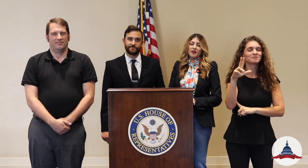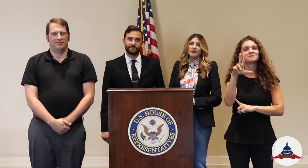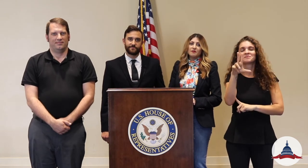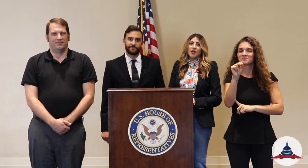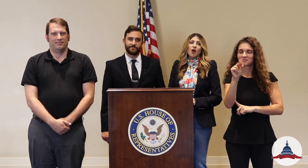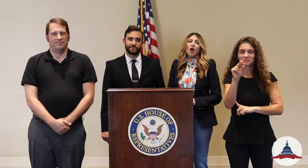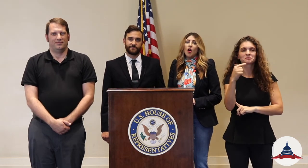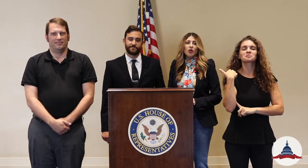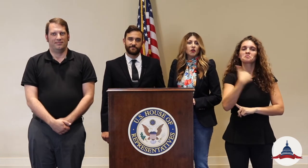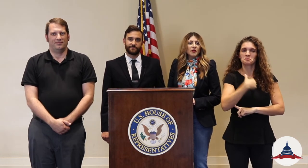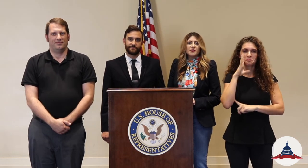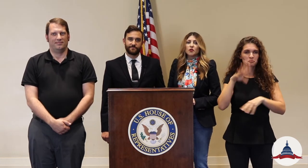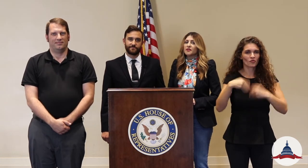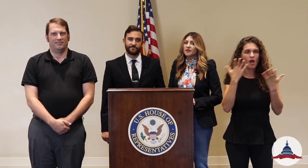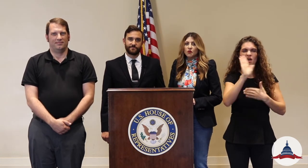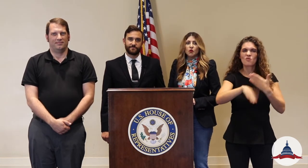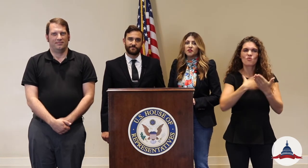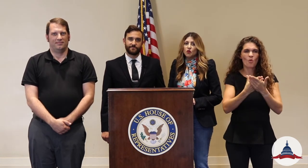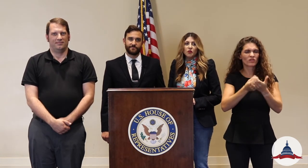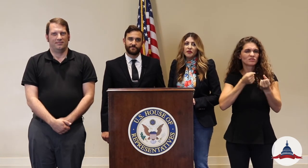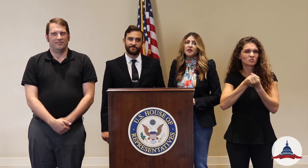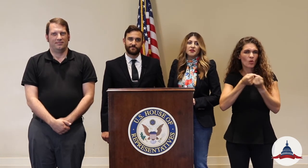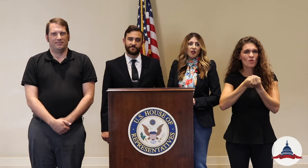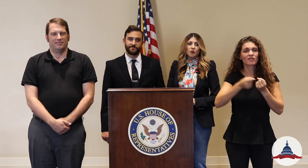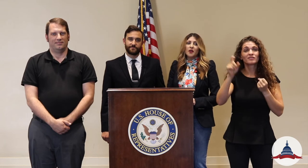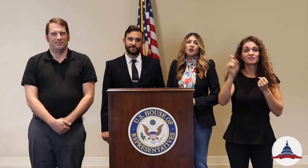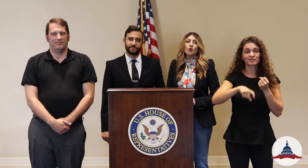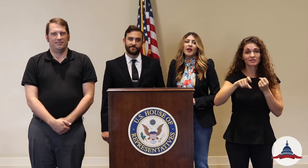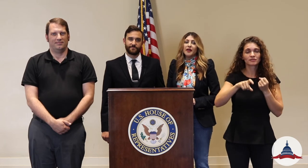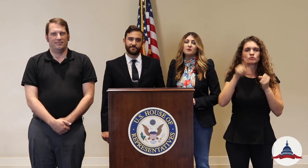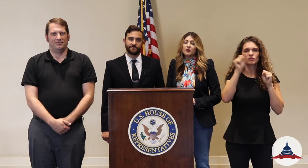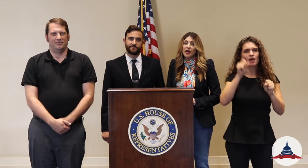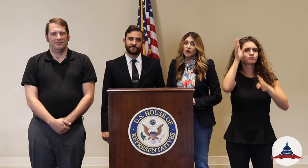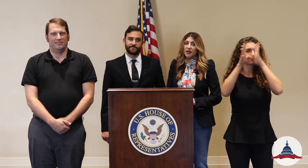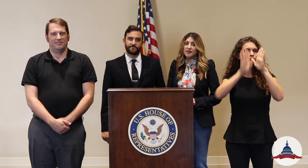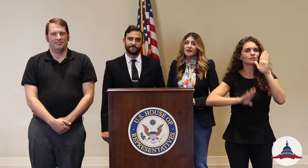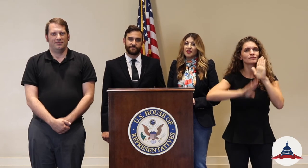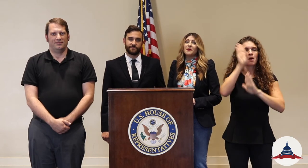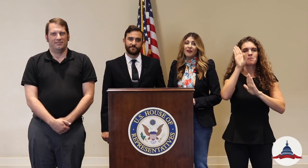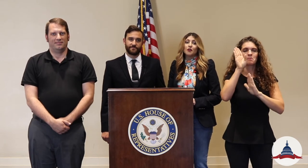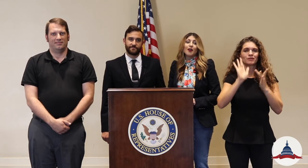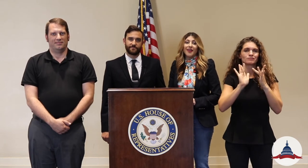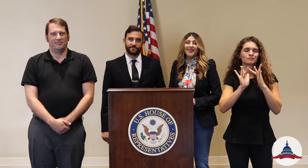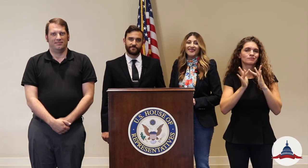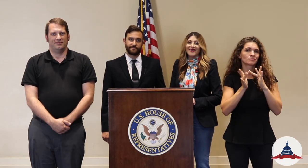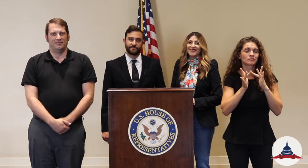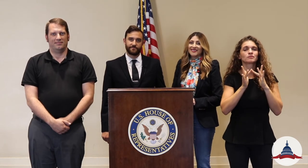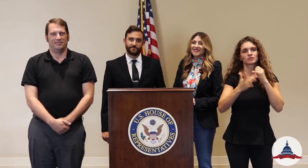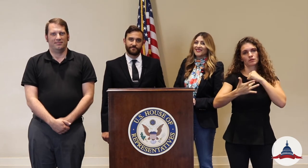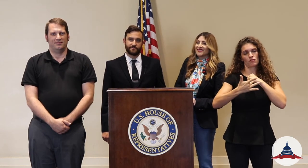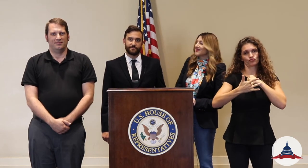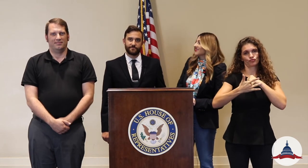participate. All the resources and tools you'll need to help create and build out your ideas can be found online.